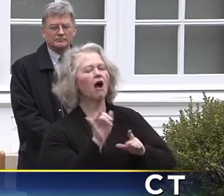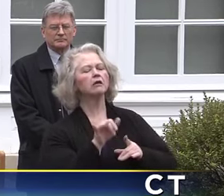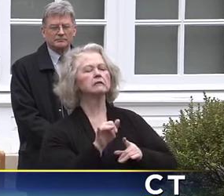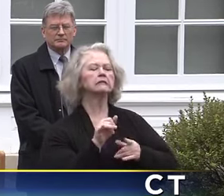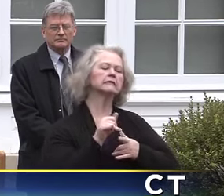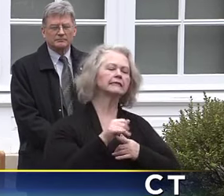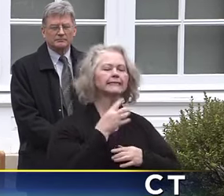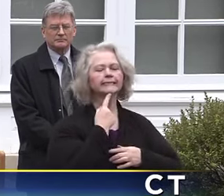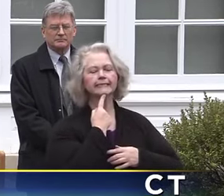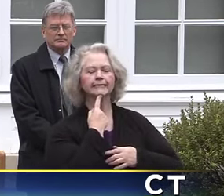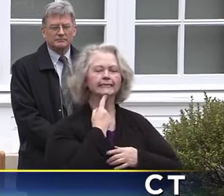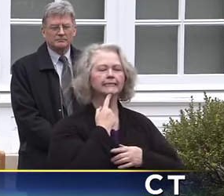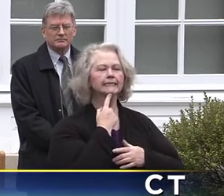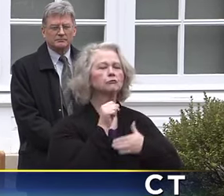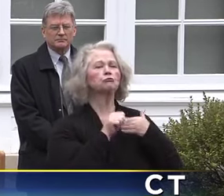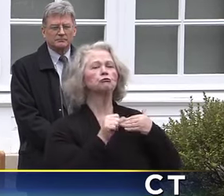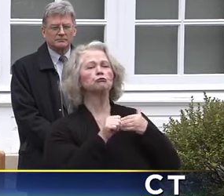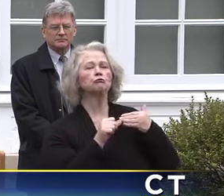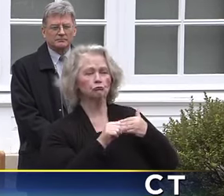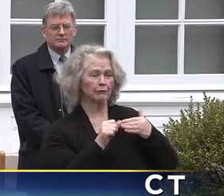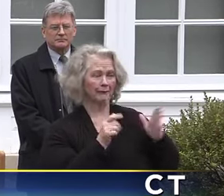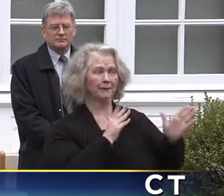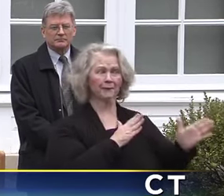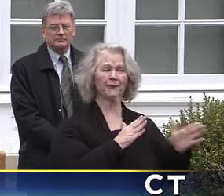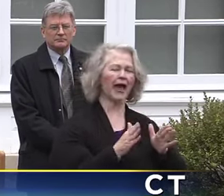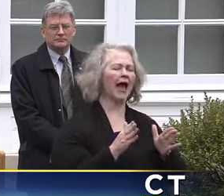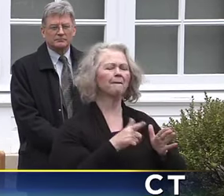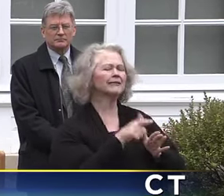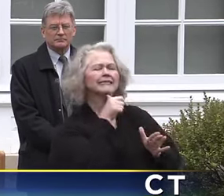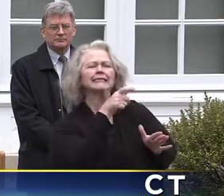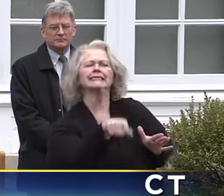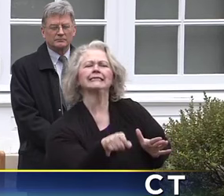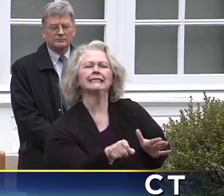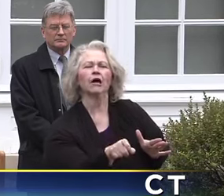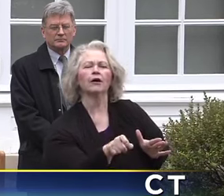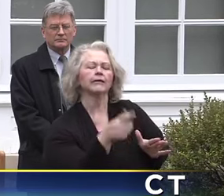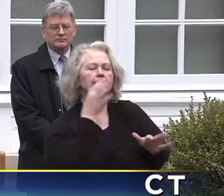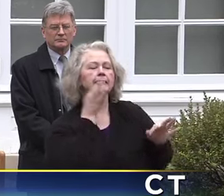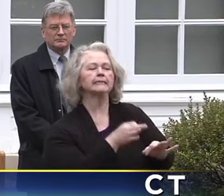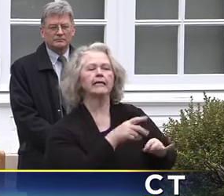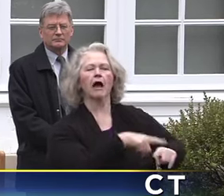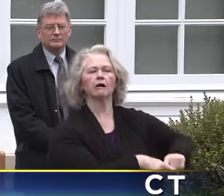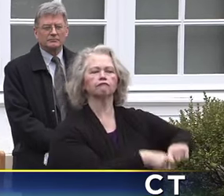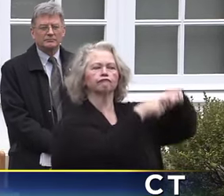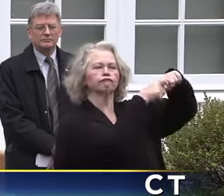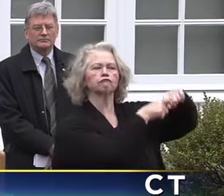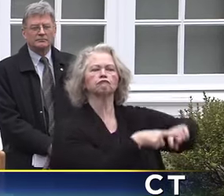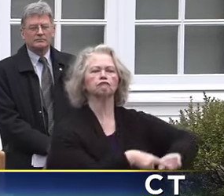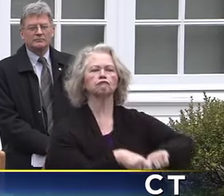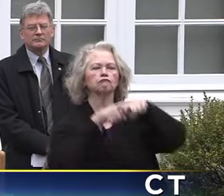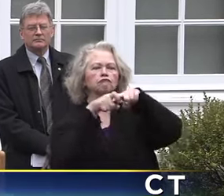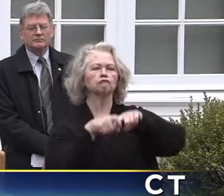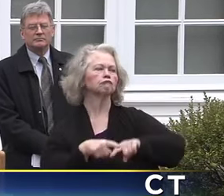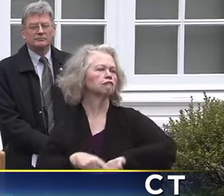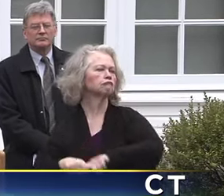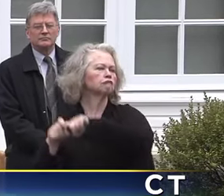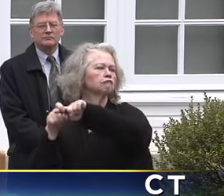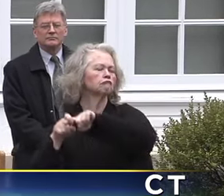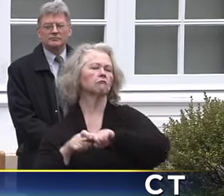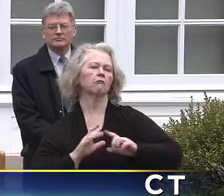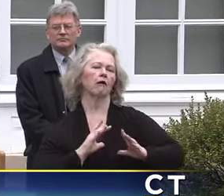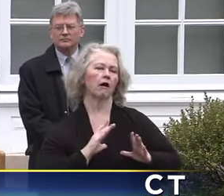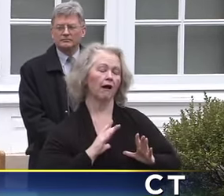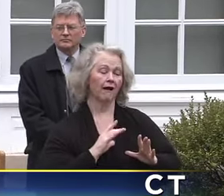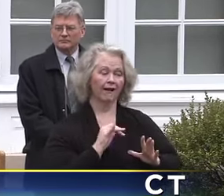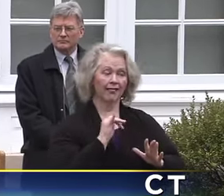I know a lot of this is scheduled and a lot of this is ready to go and some of it is a priority. But every time there's an elective surgery, which we